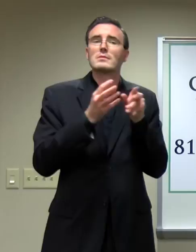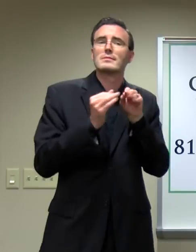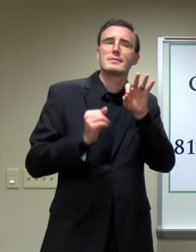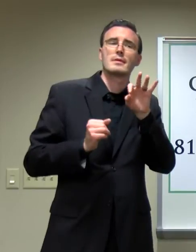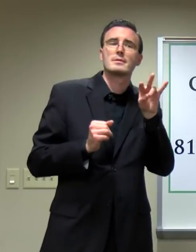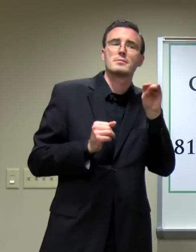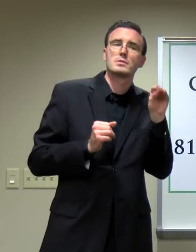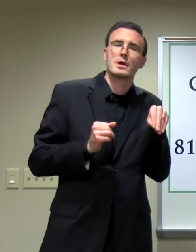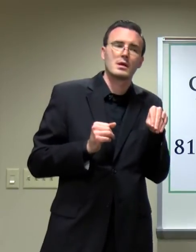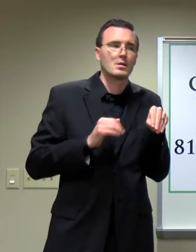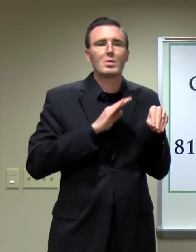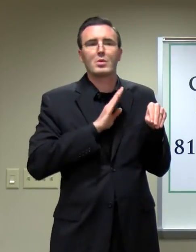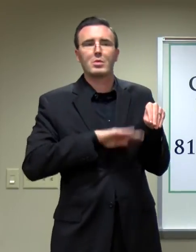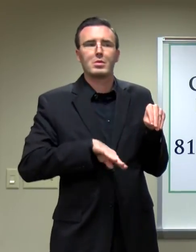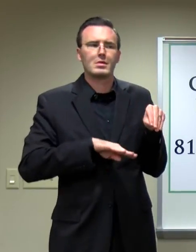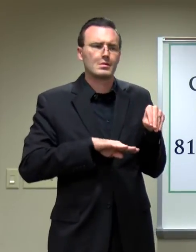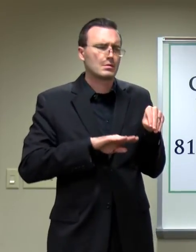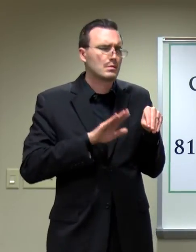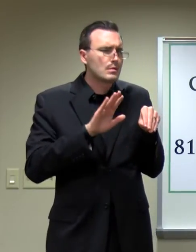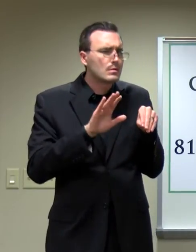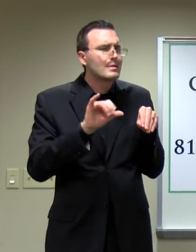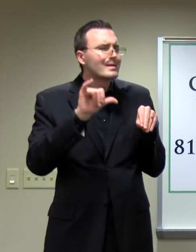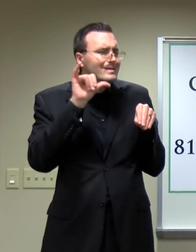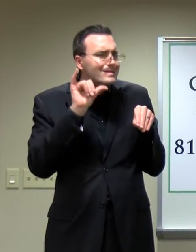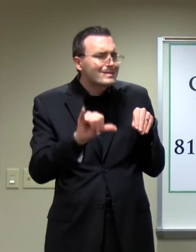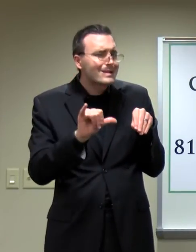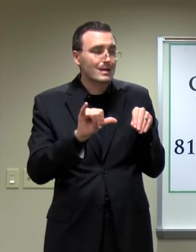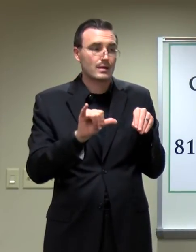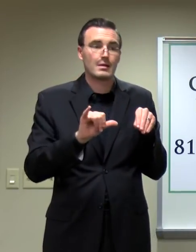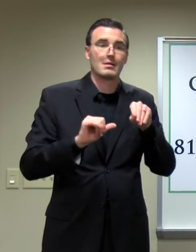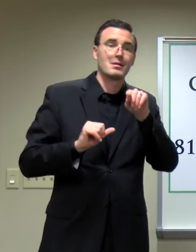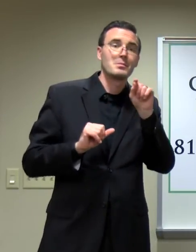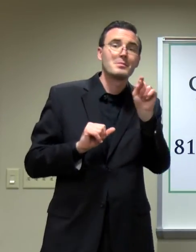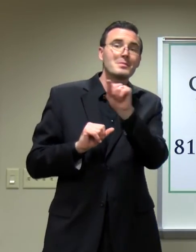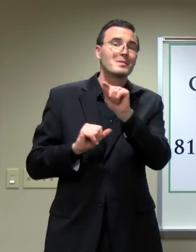pandemic has had serious morbidity and mortality for certain segments.